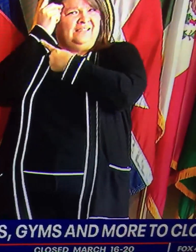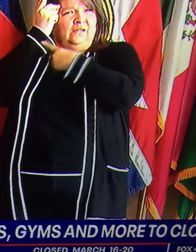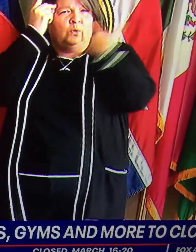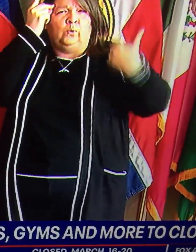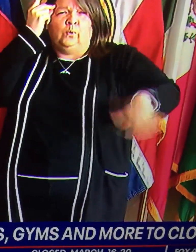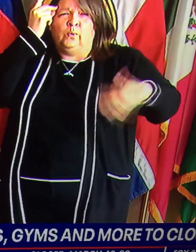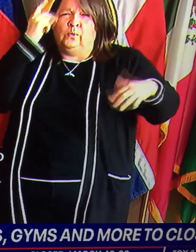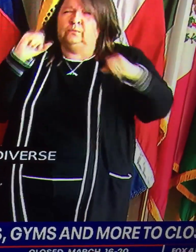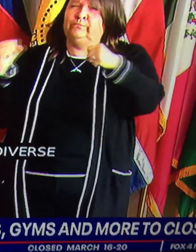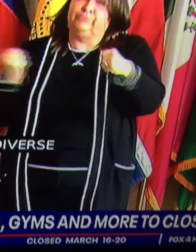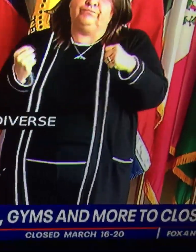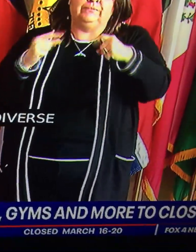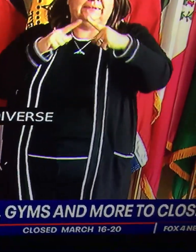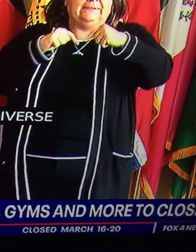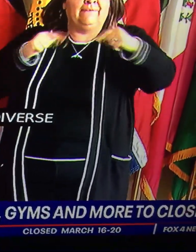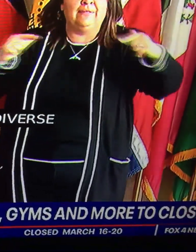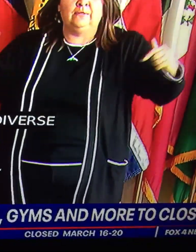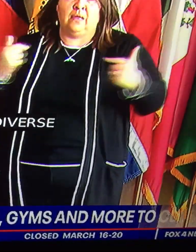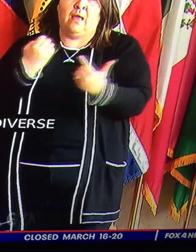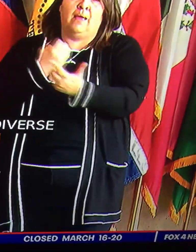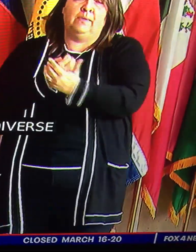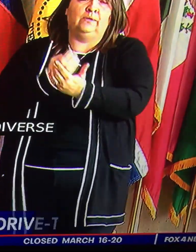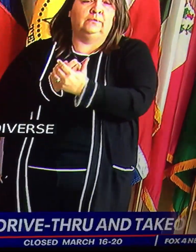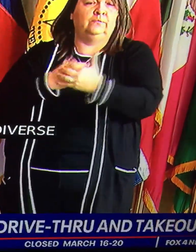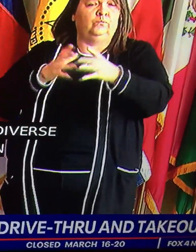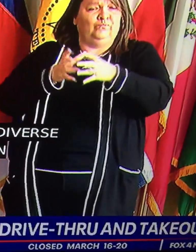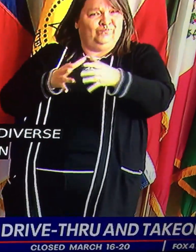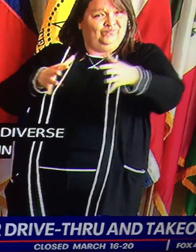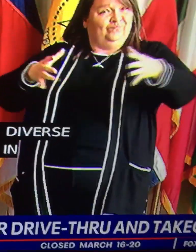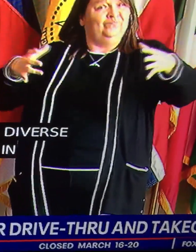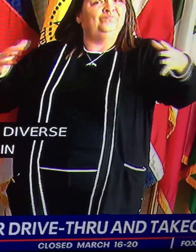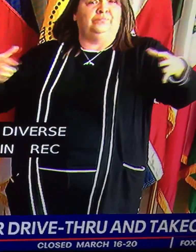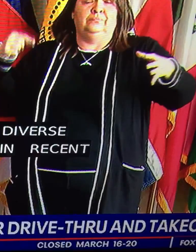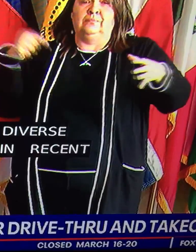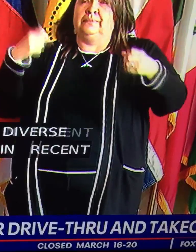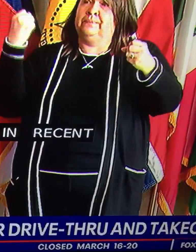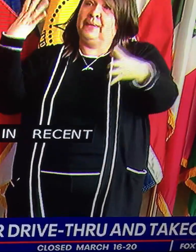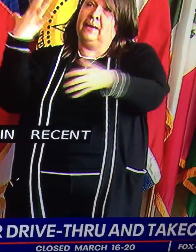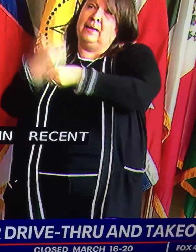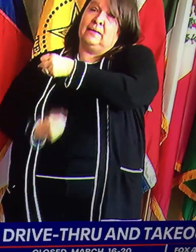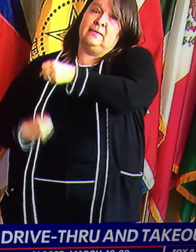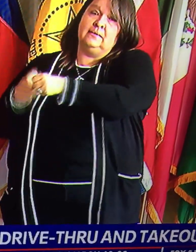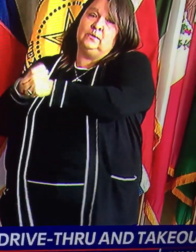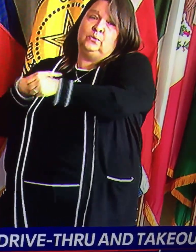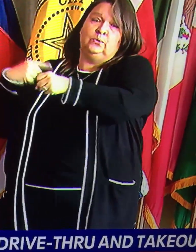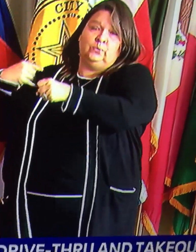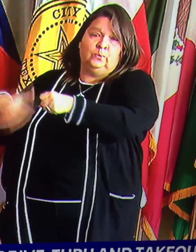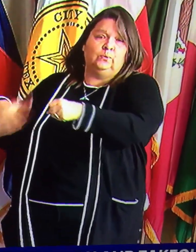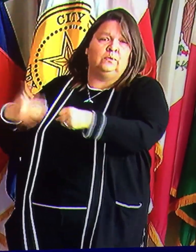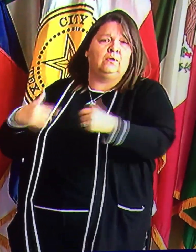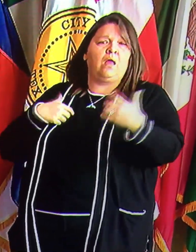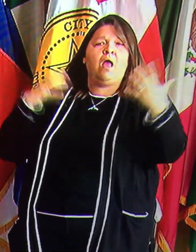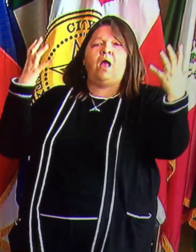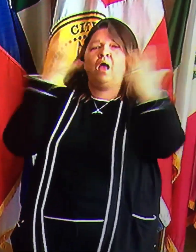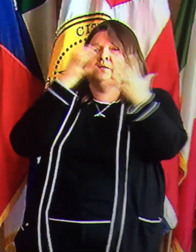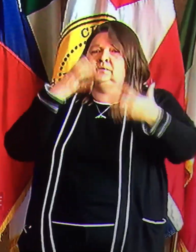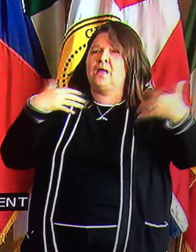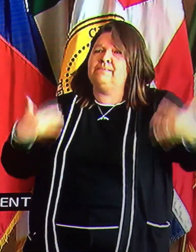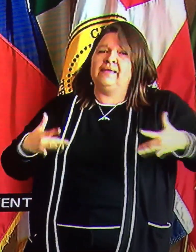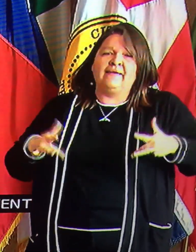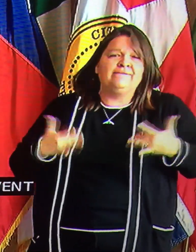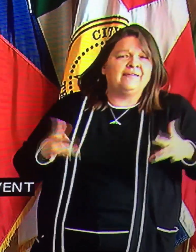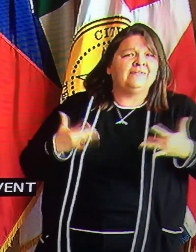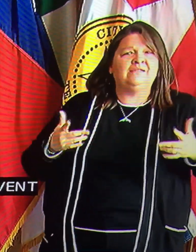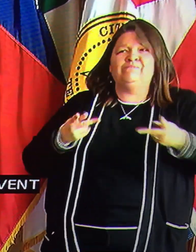has grown in recent years. We have world-class event venues, theaters, and entertainment